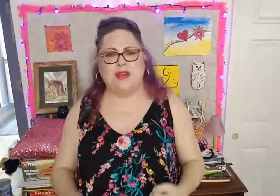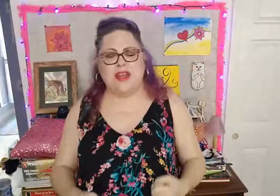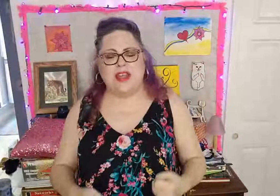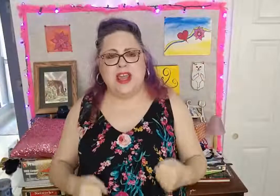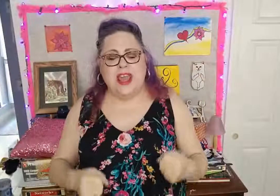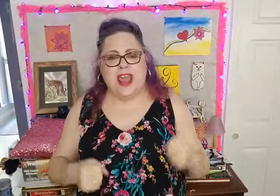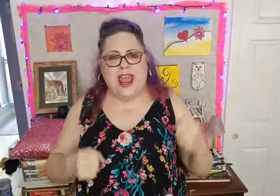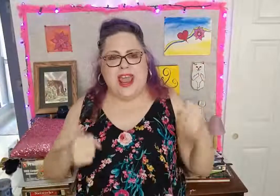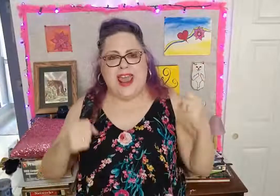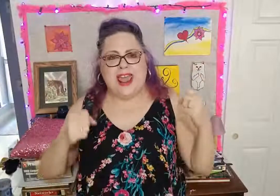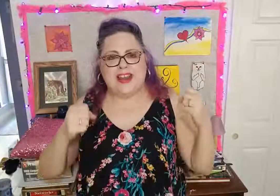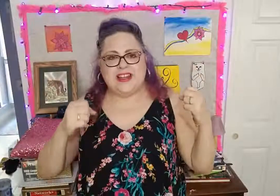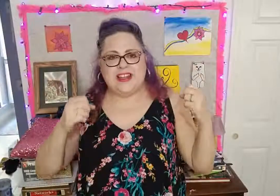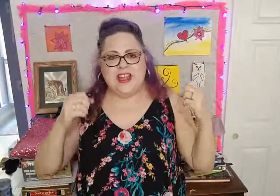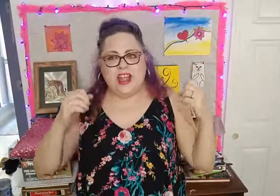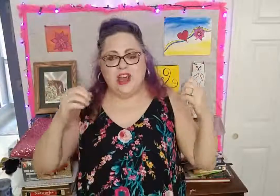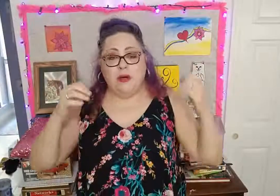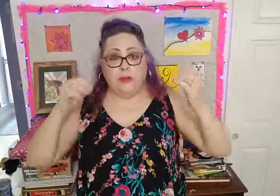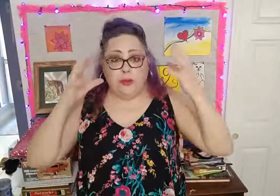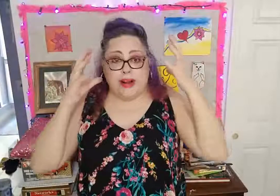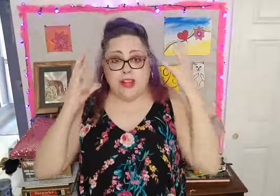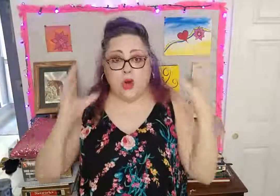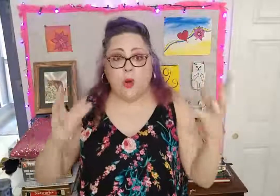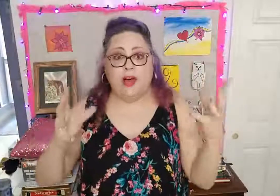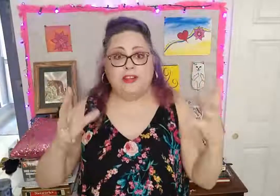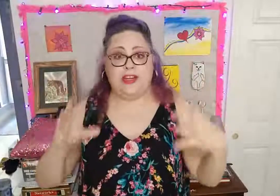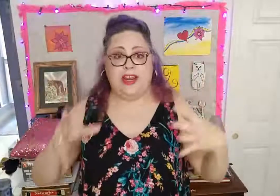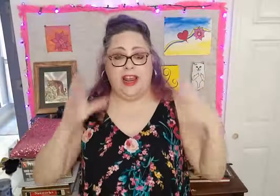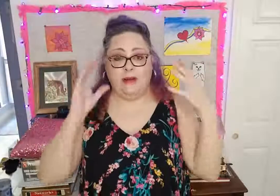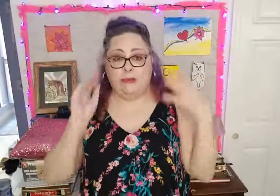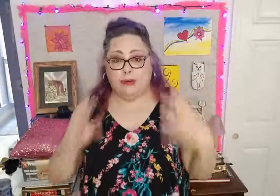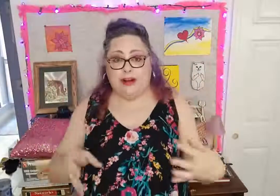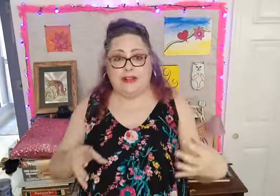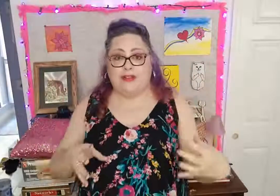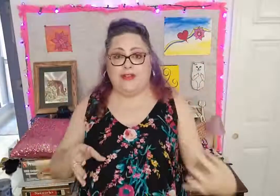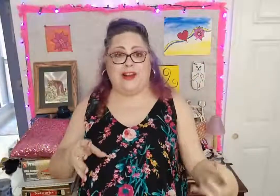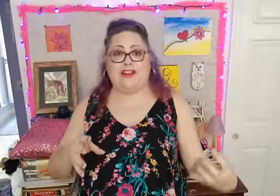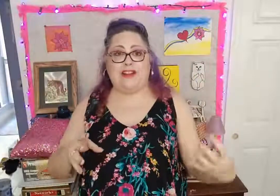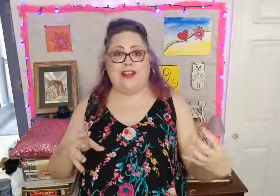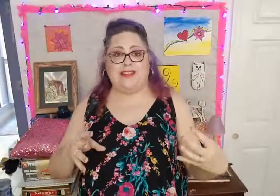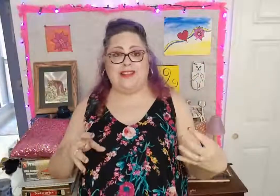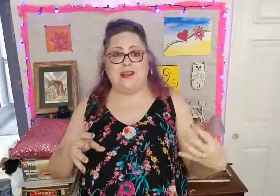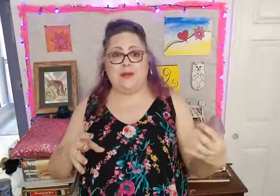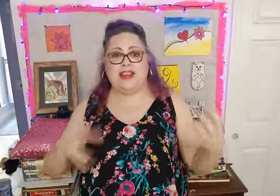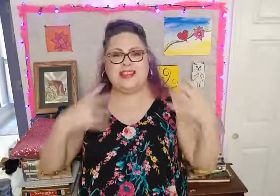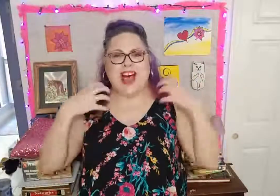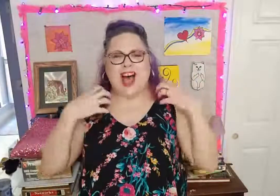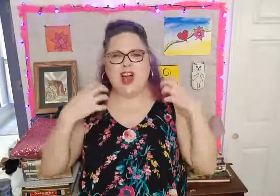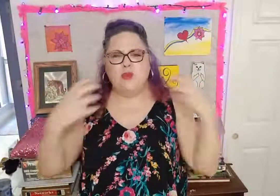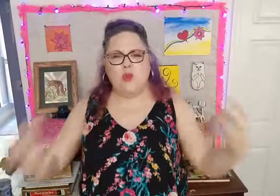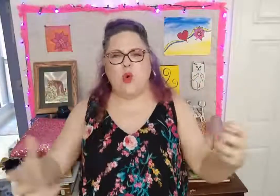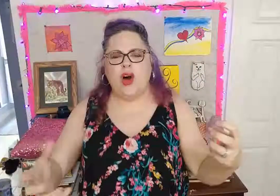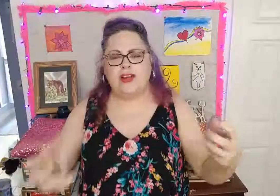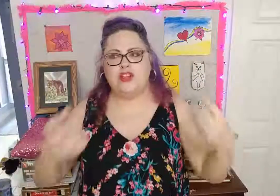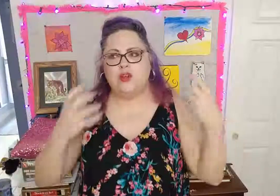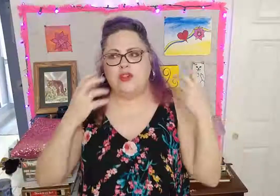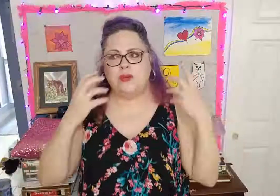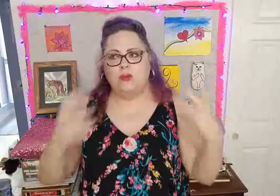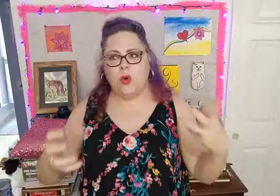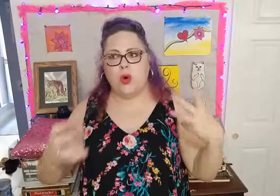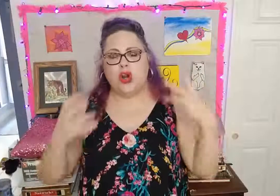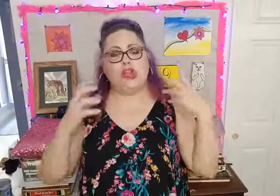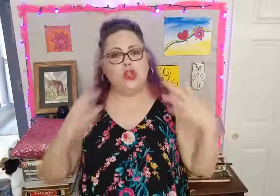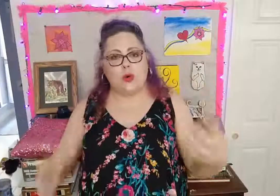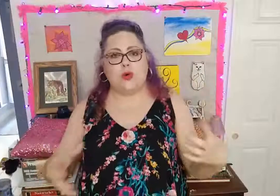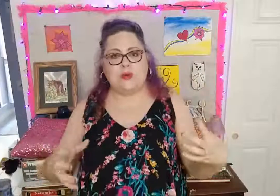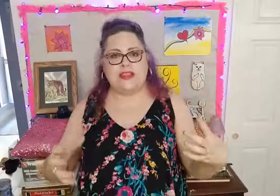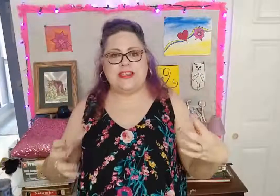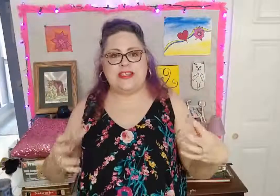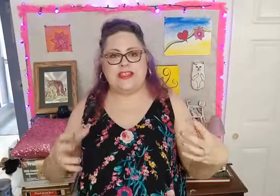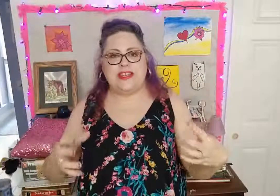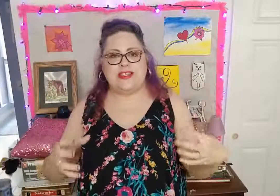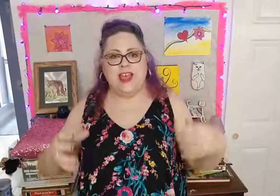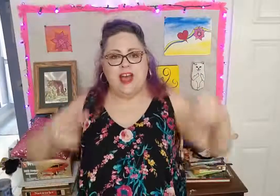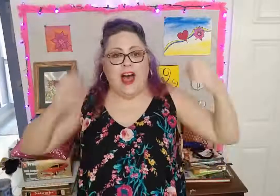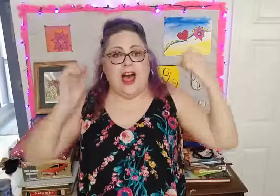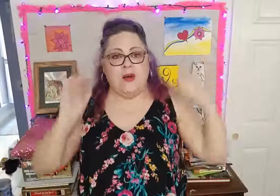and bring the quality and bring the freshness because I want to support local businesses. I